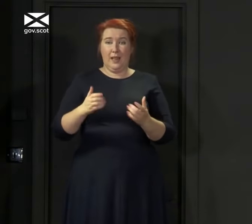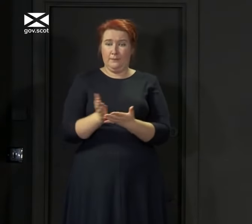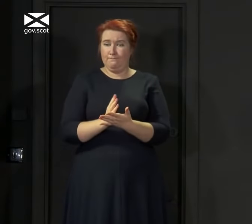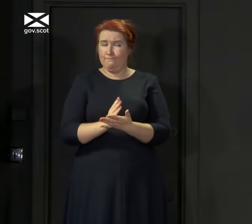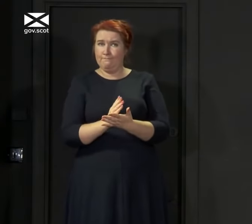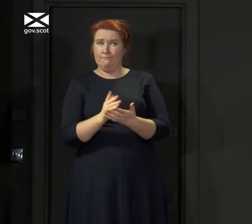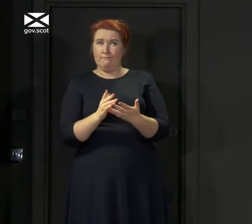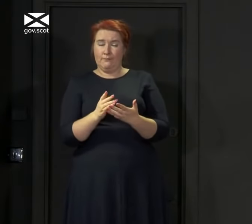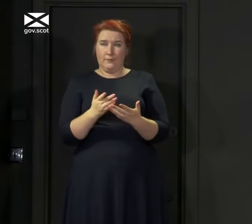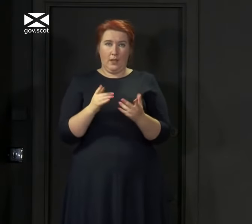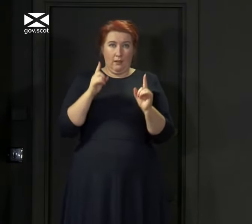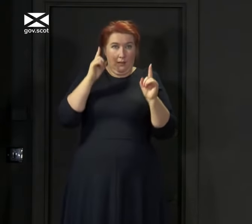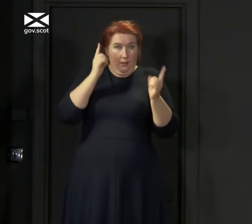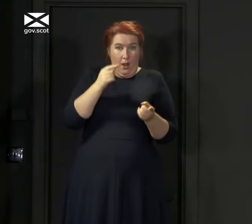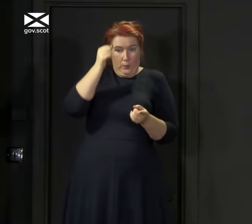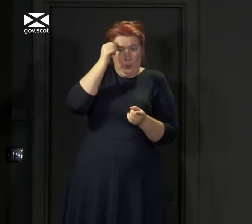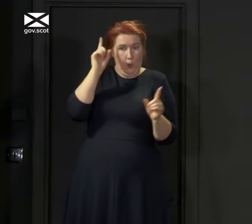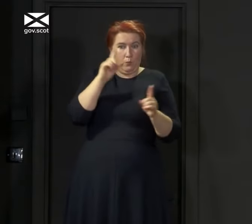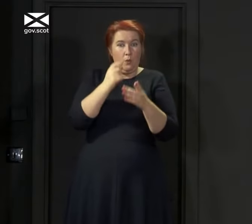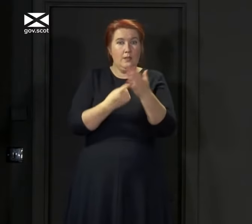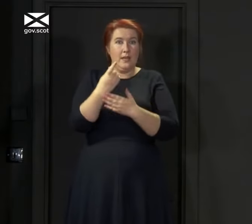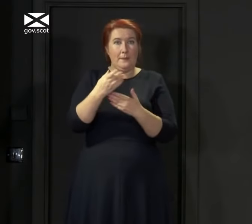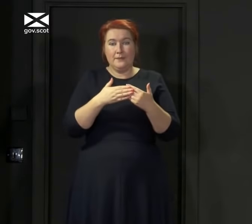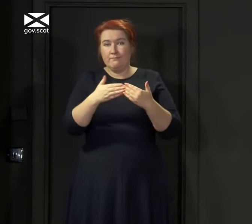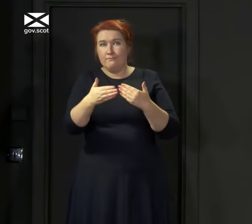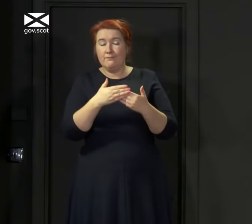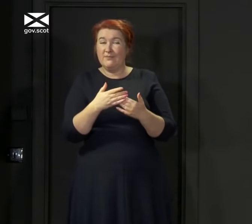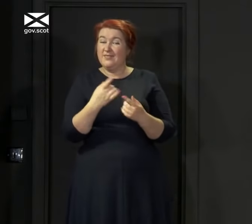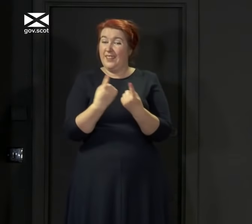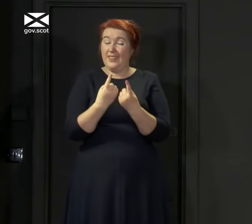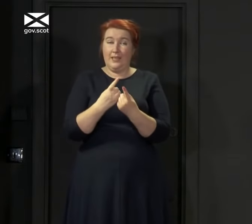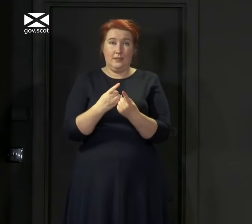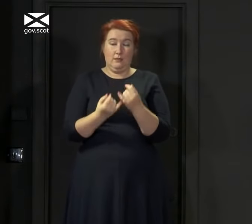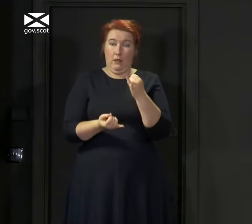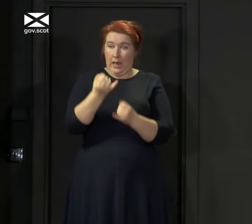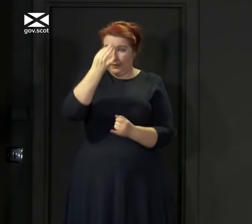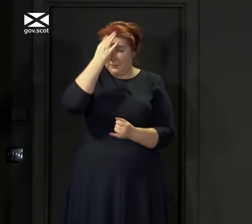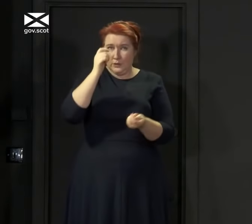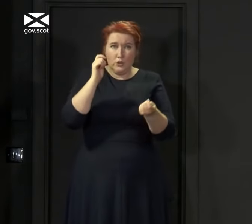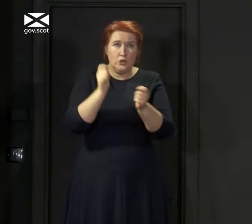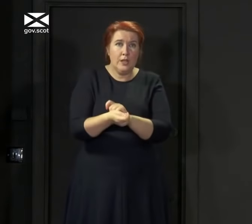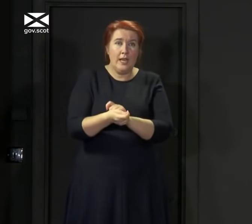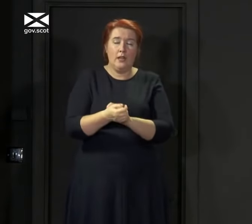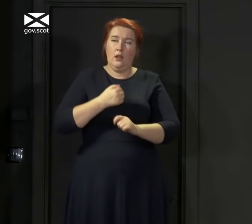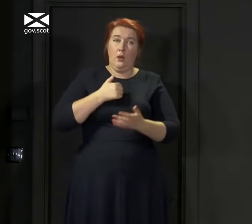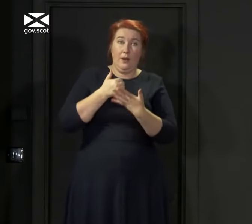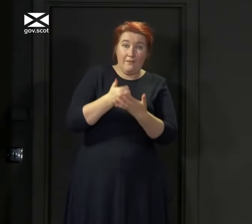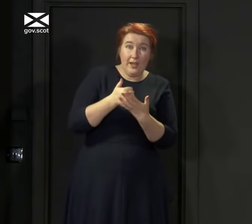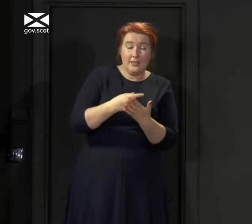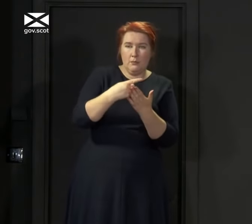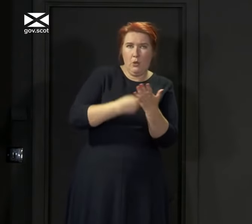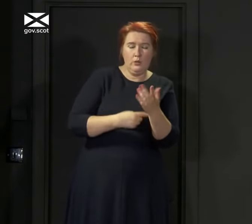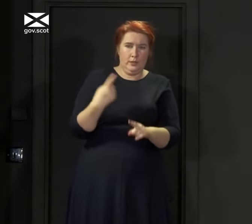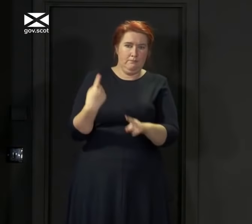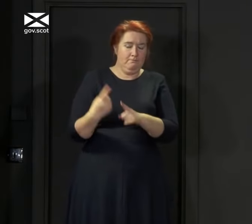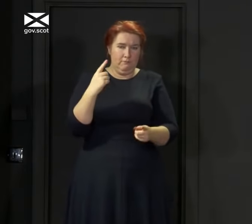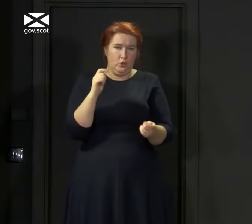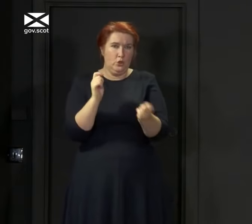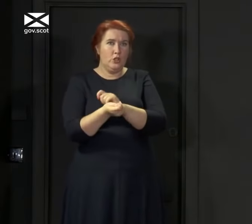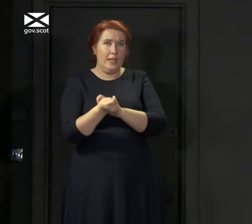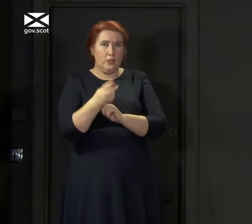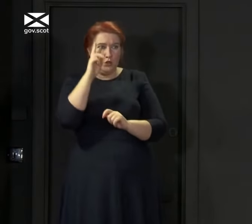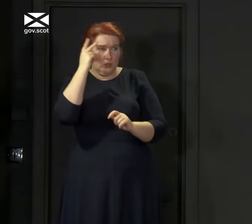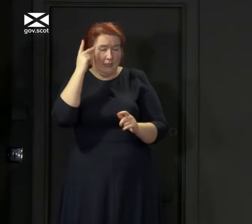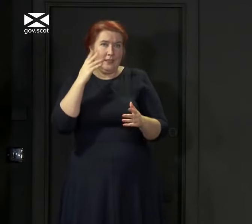and volatile situation where things will change at short notice, where our advice might change and our policy decisions might have to change. And